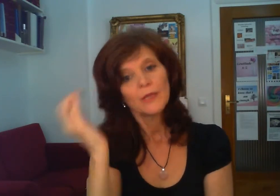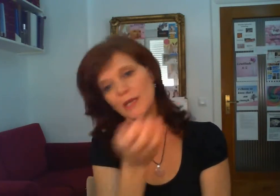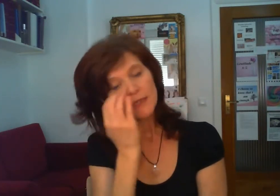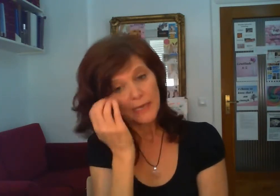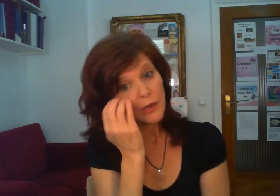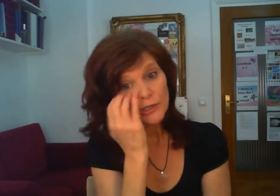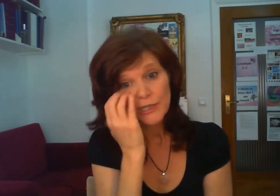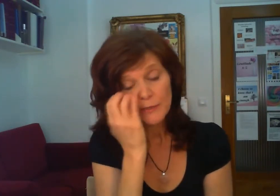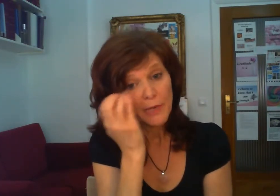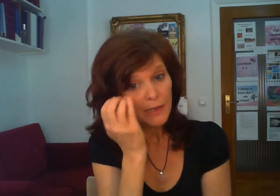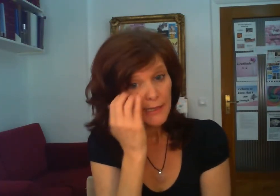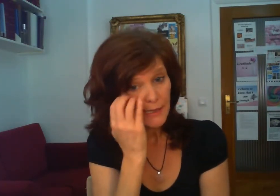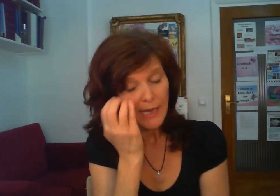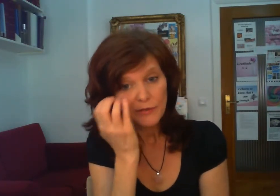technology is my slave